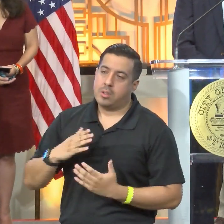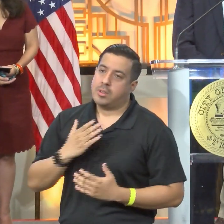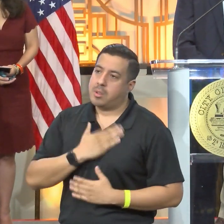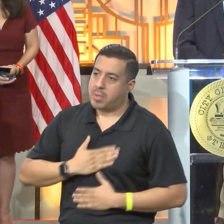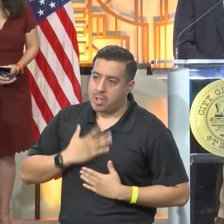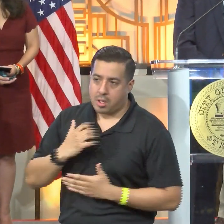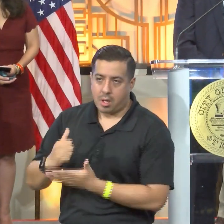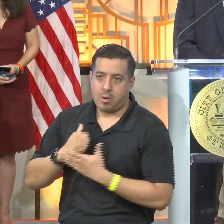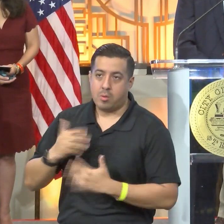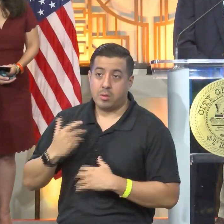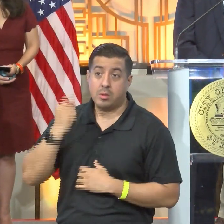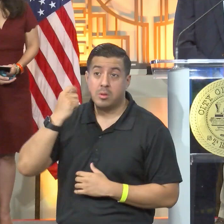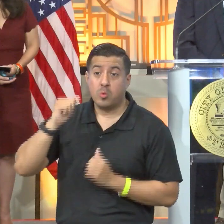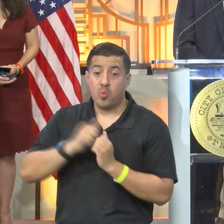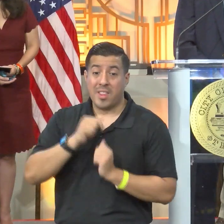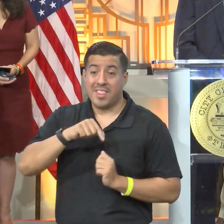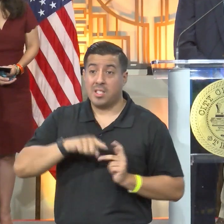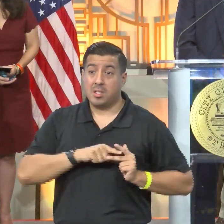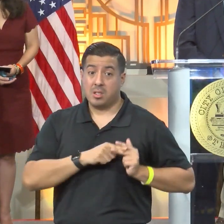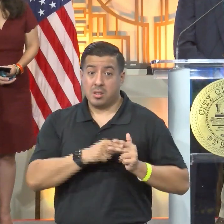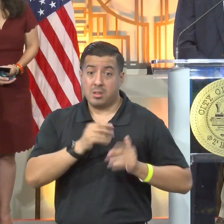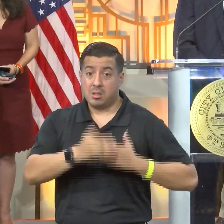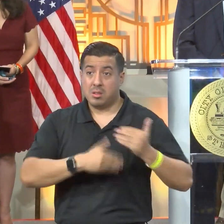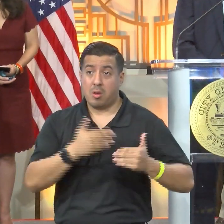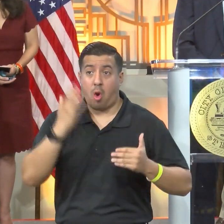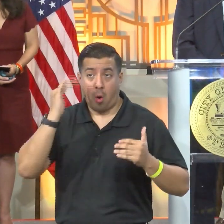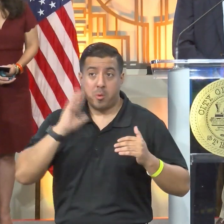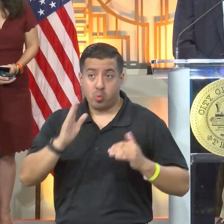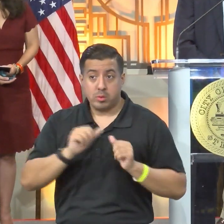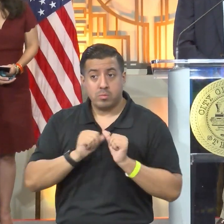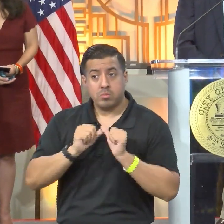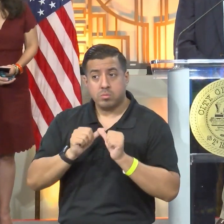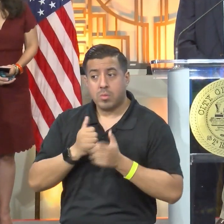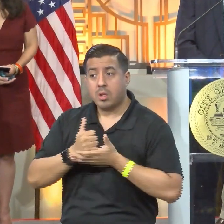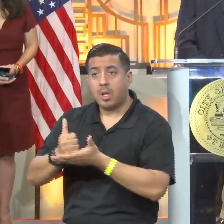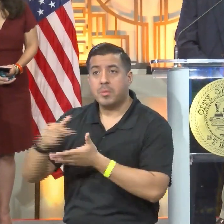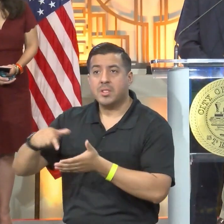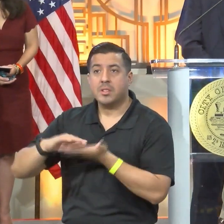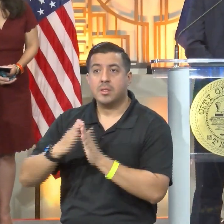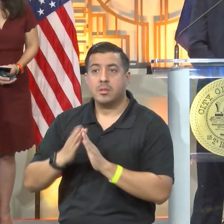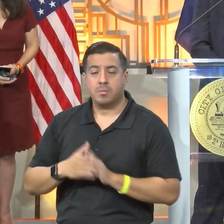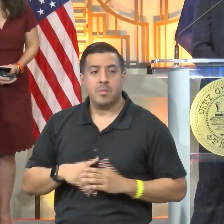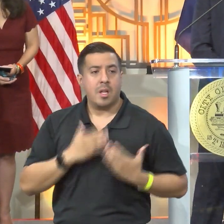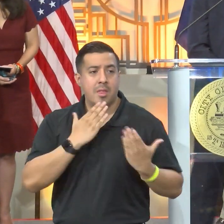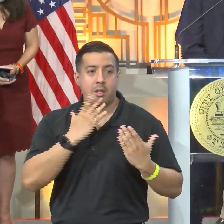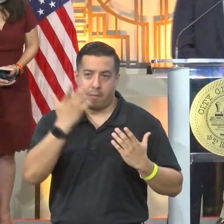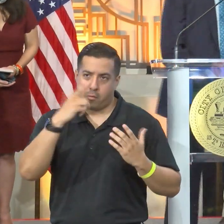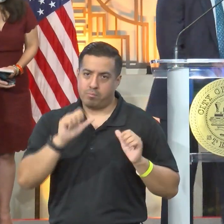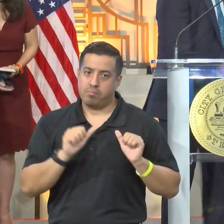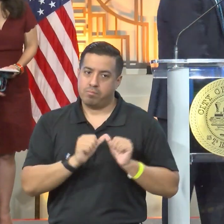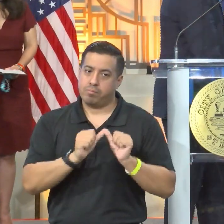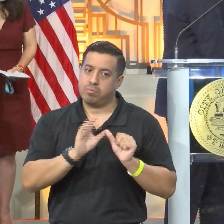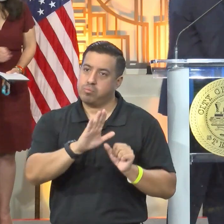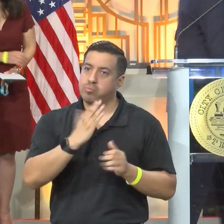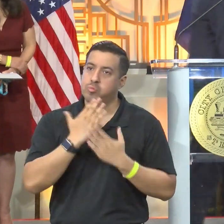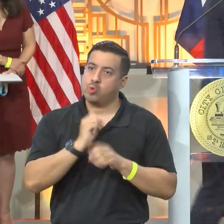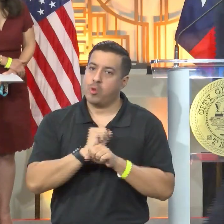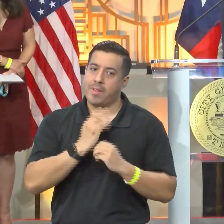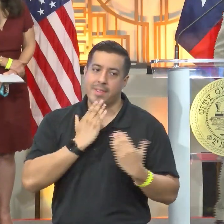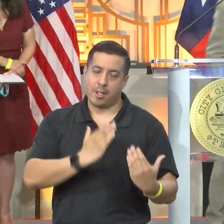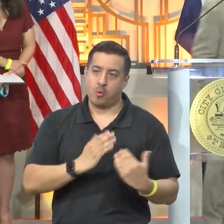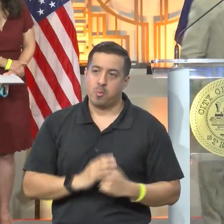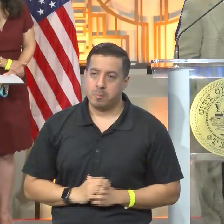with this initiative, we will be able to reduce the infectivity in the city. Thank you, and continue to do the good work. Thank you. Thank you.